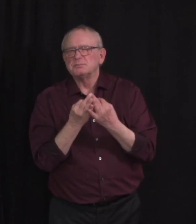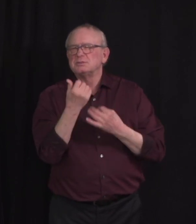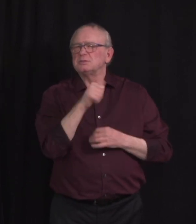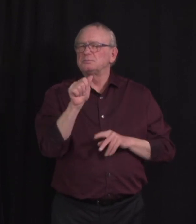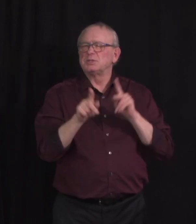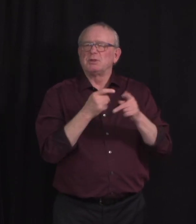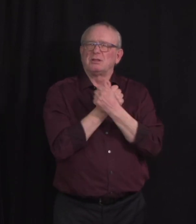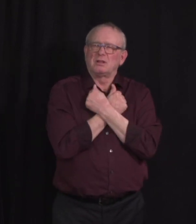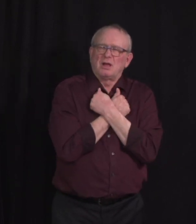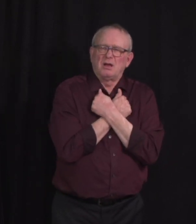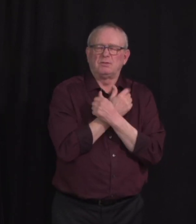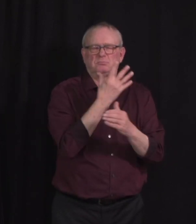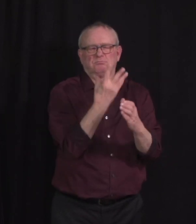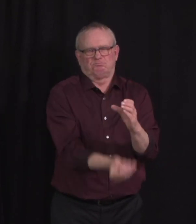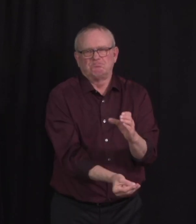individuals.